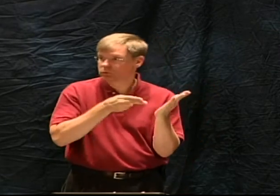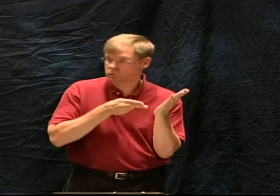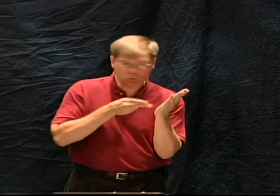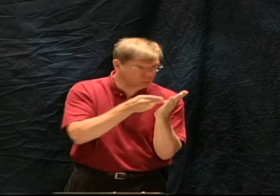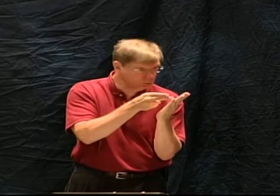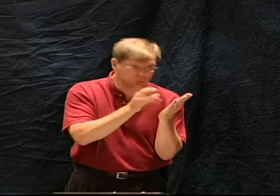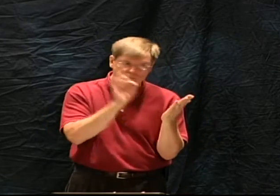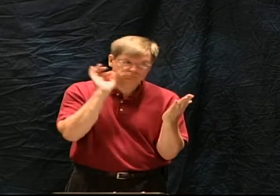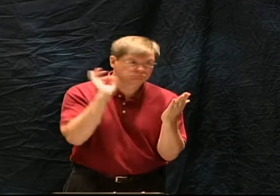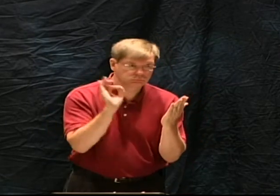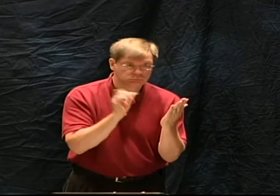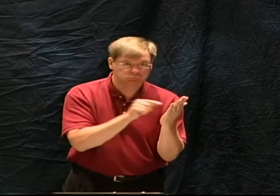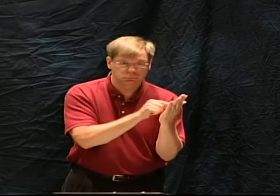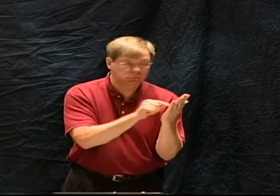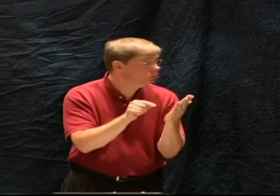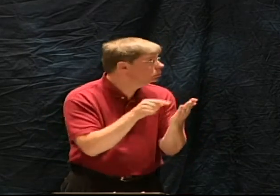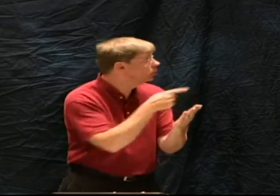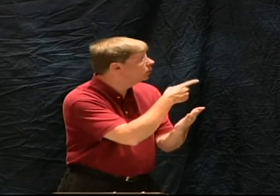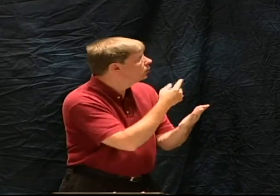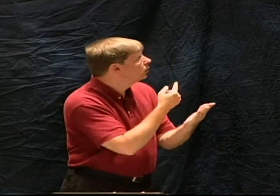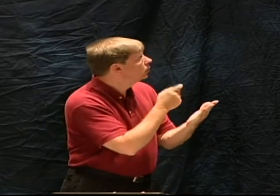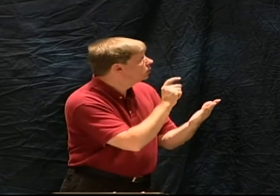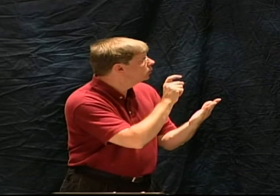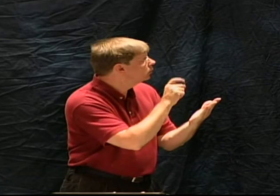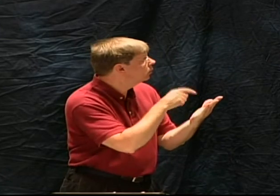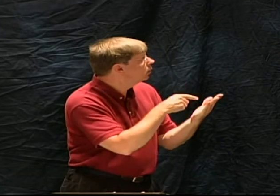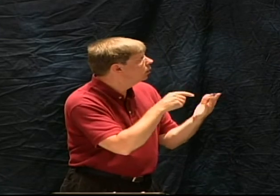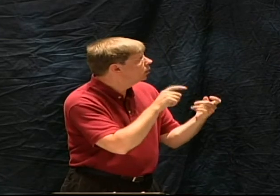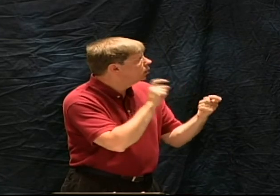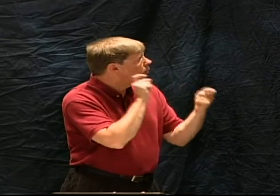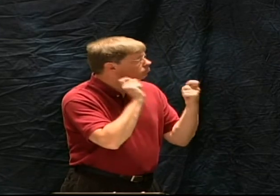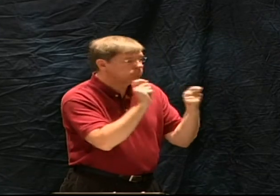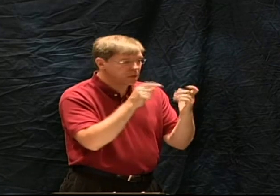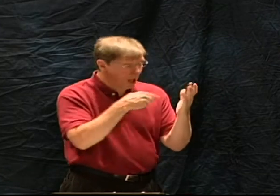What that means is that all of the writings of Scripture are truth,